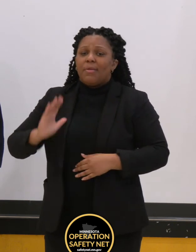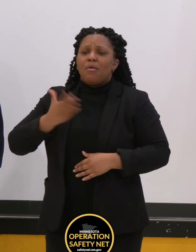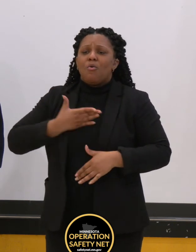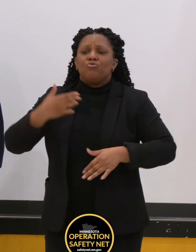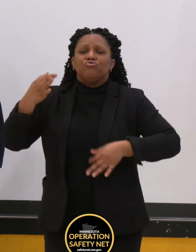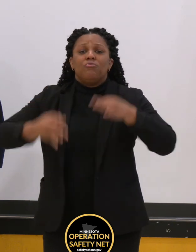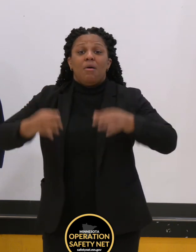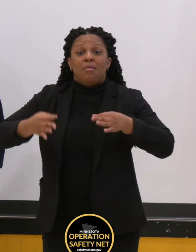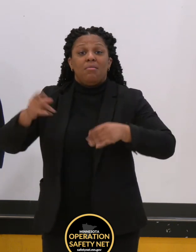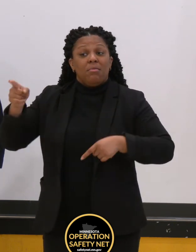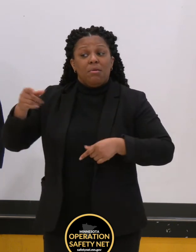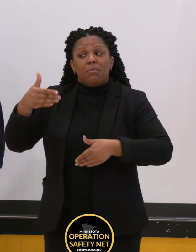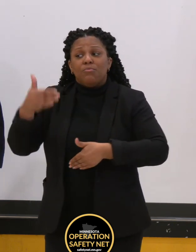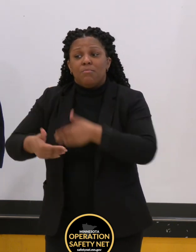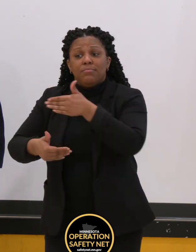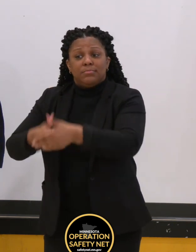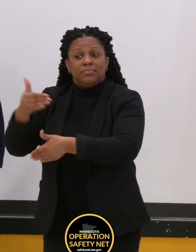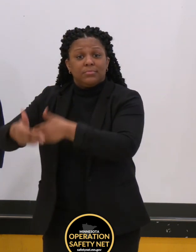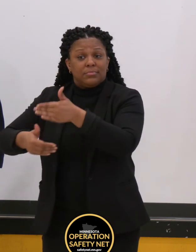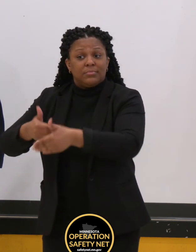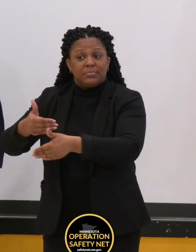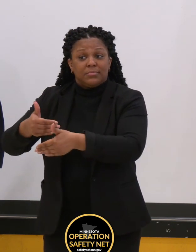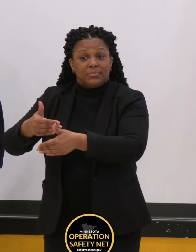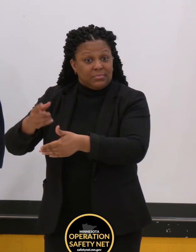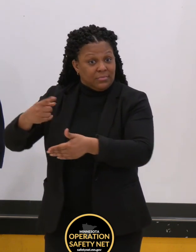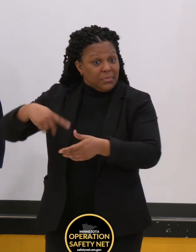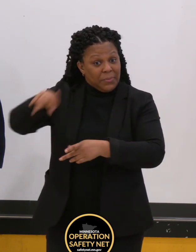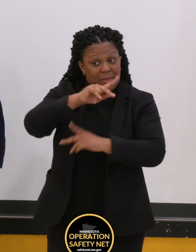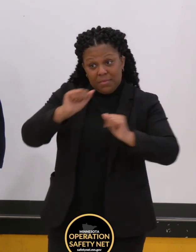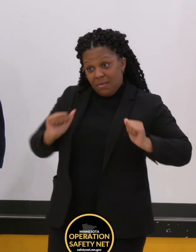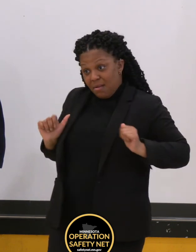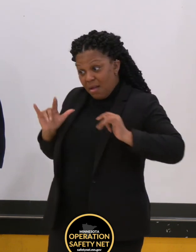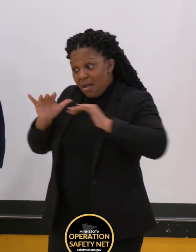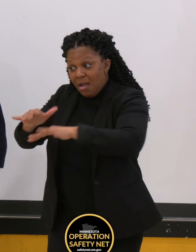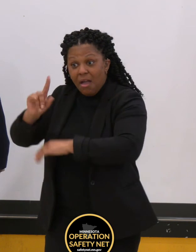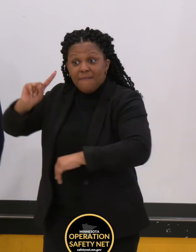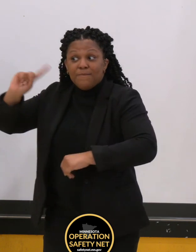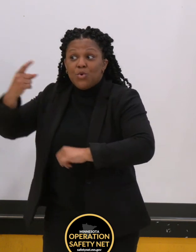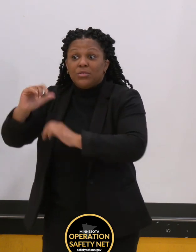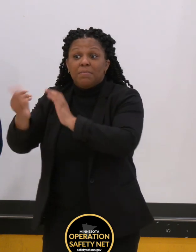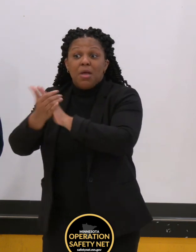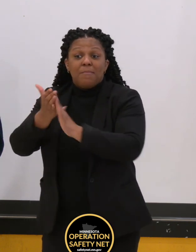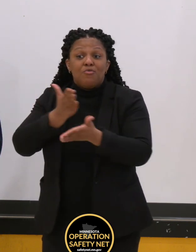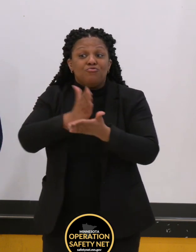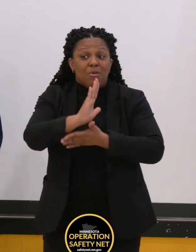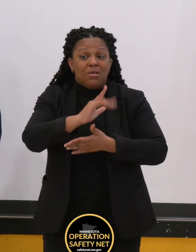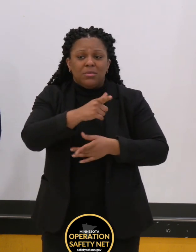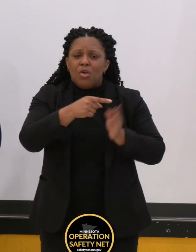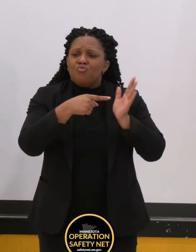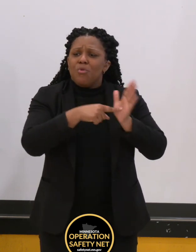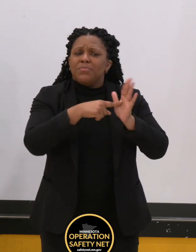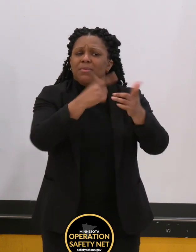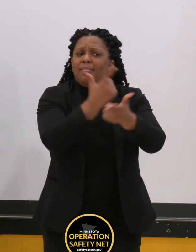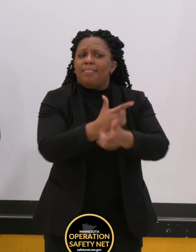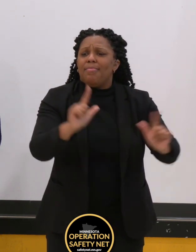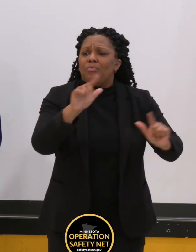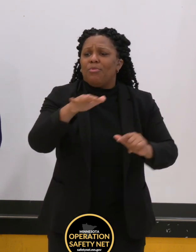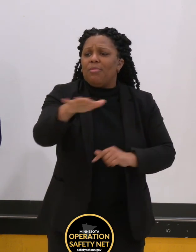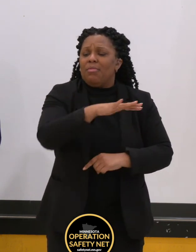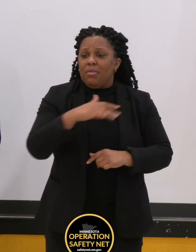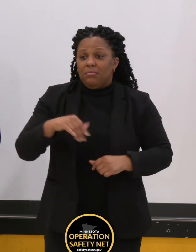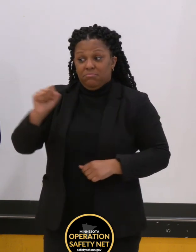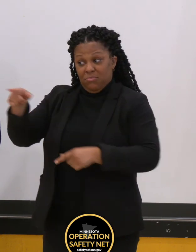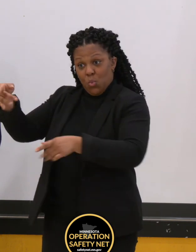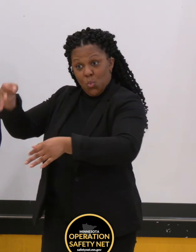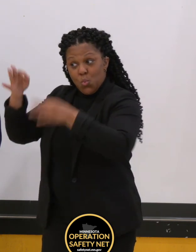And the lawful exercise of First Amendment rights representing liberty. It is our role to ensure the integrity of both liberty and justice